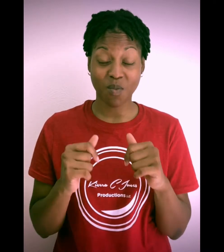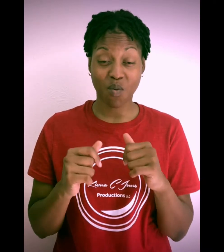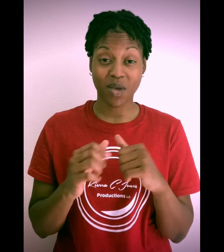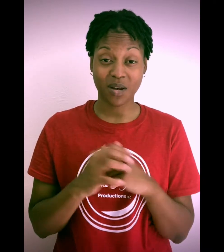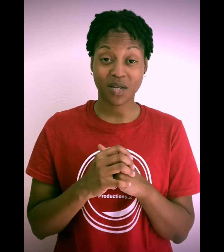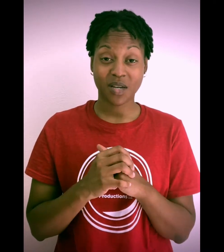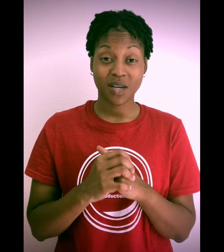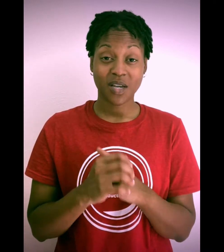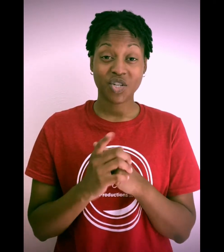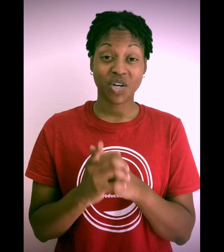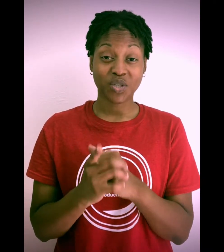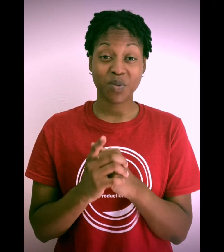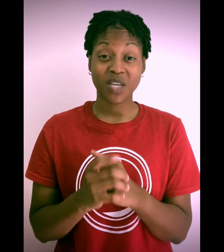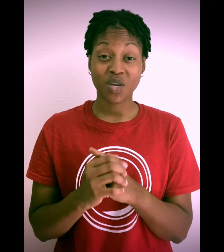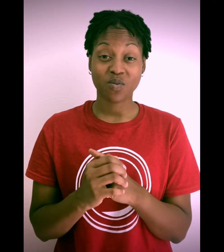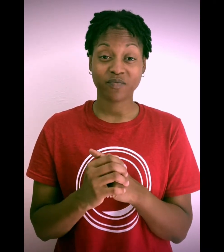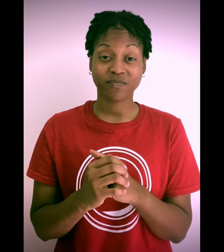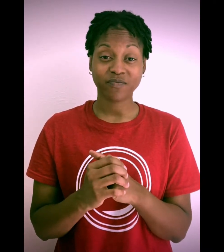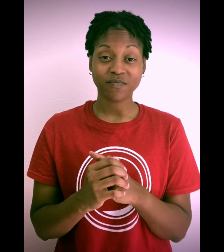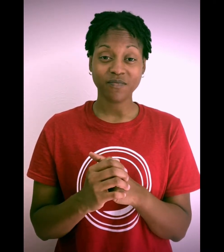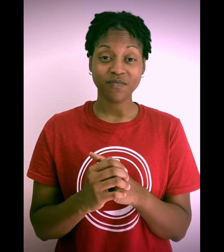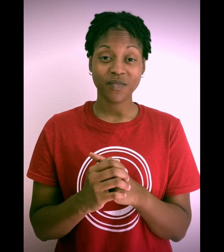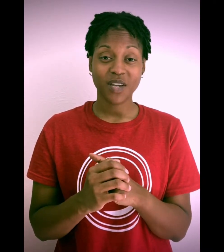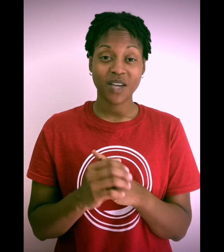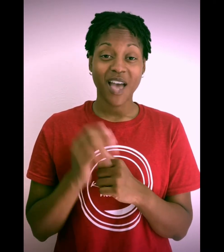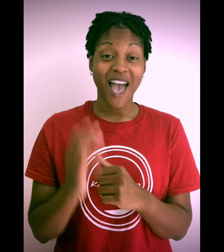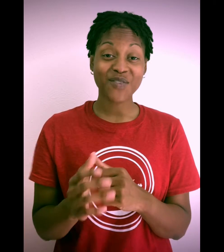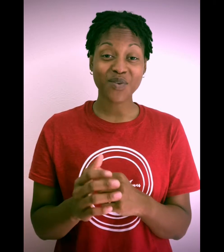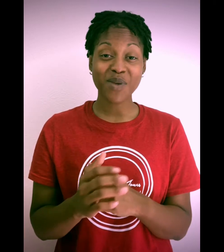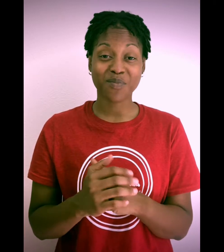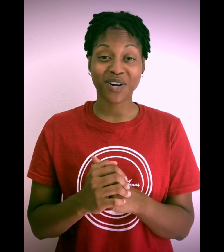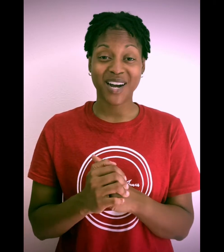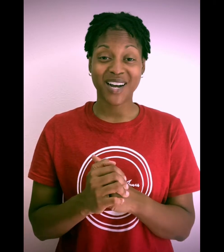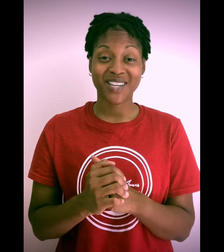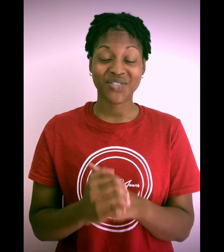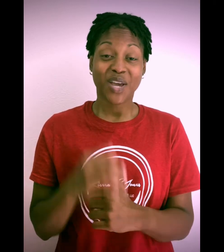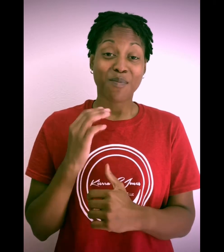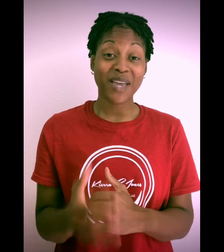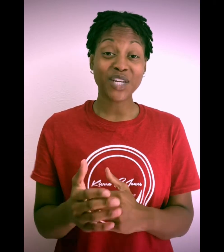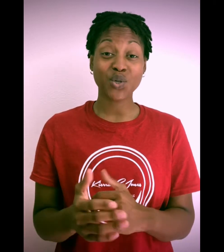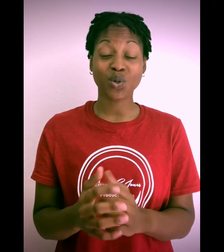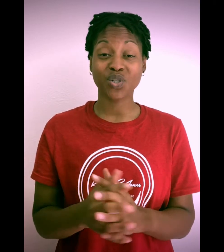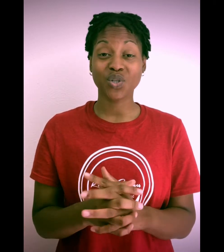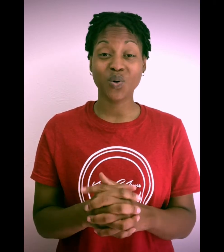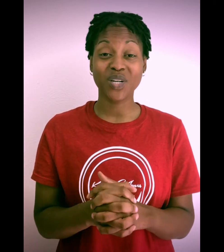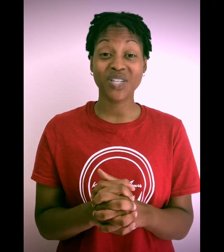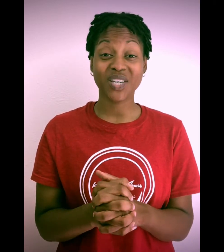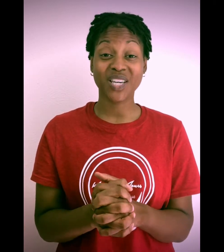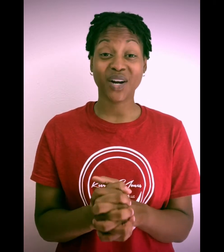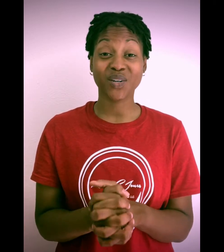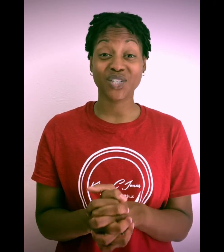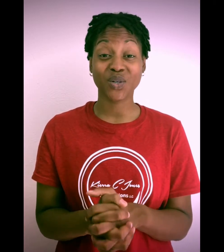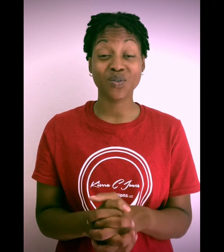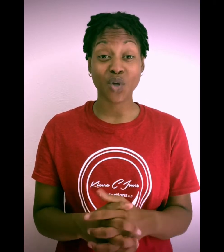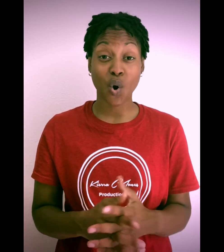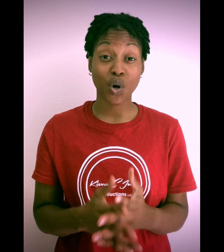moment, just be you. And remember, guys, be sure to tune into Kiara Jones on